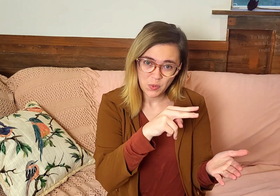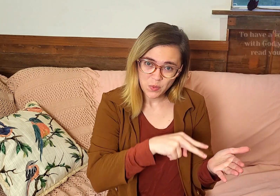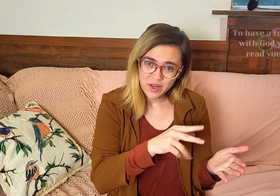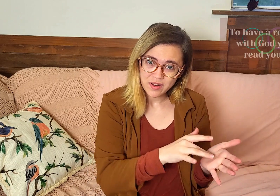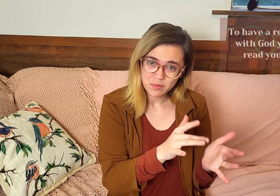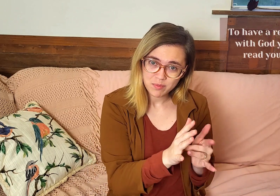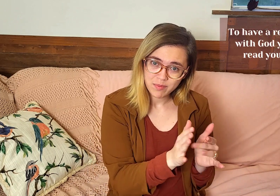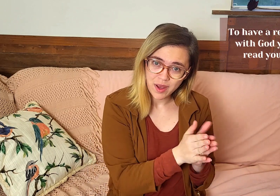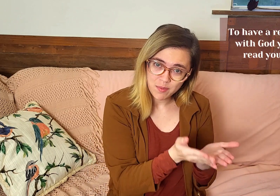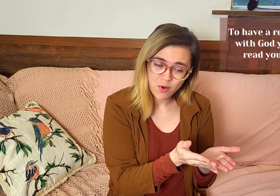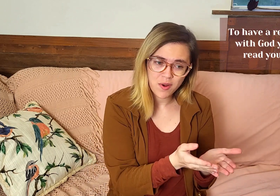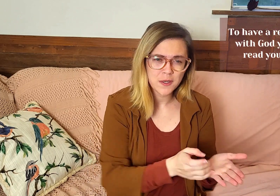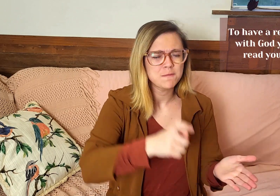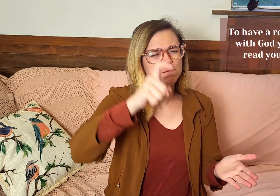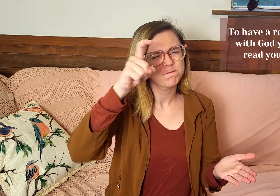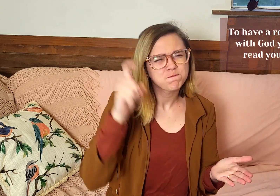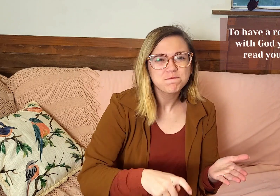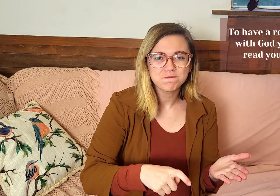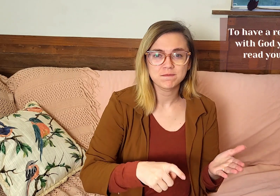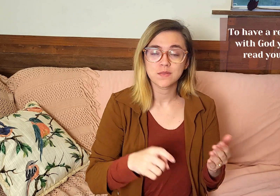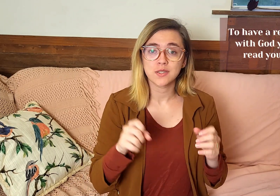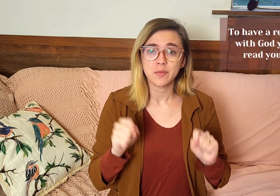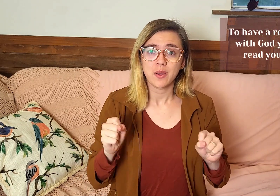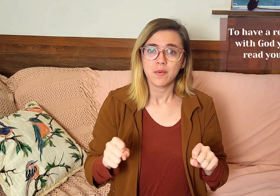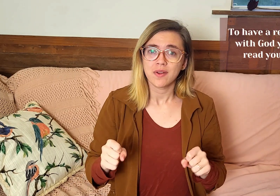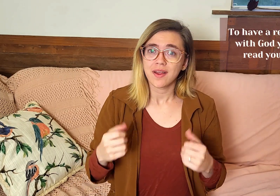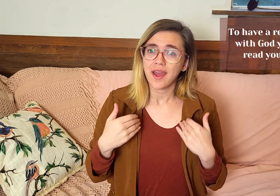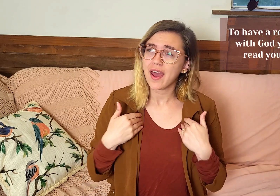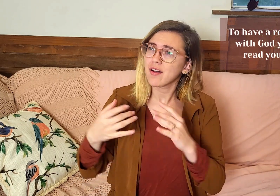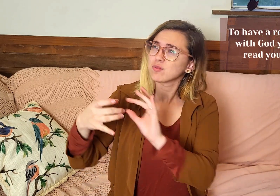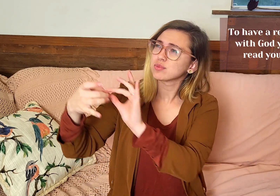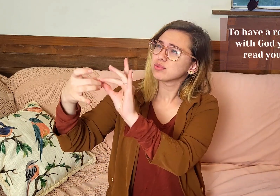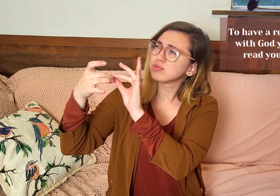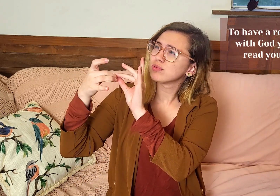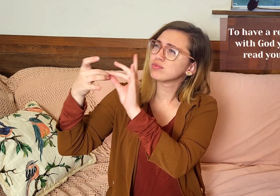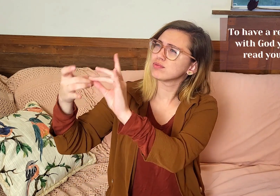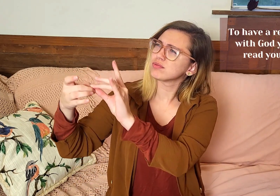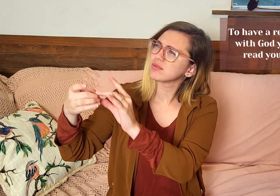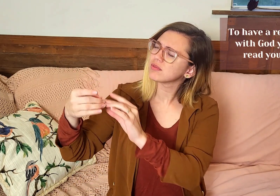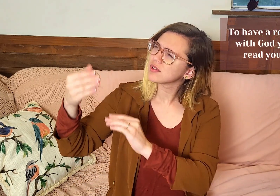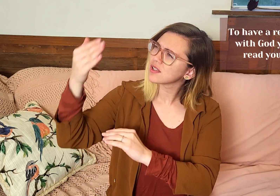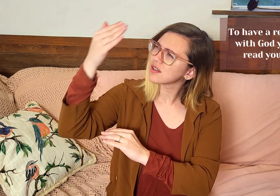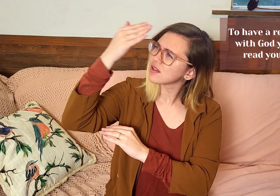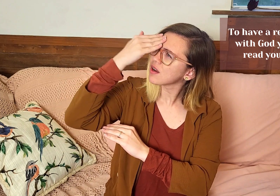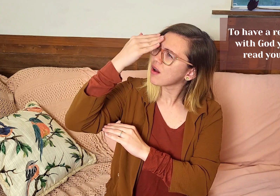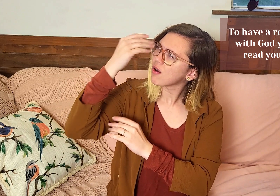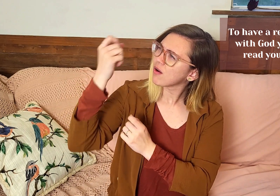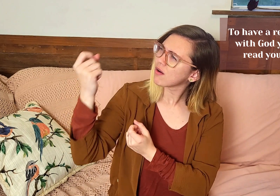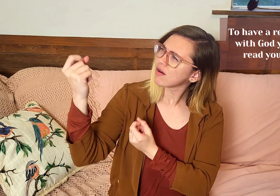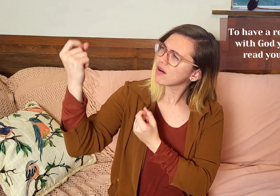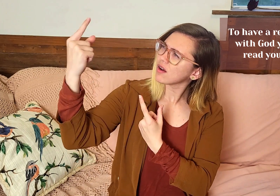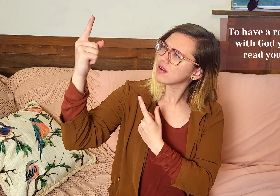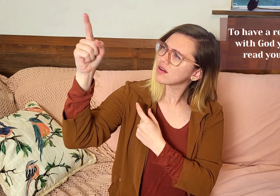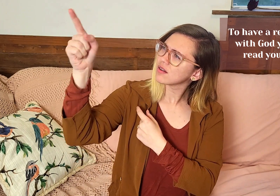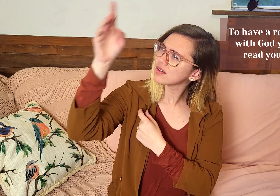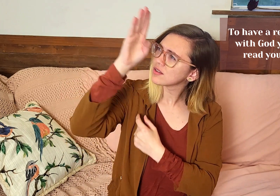and reading it is an absolute must to be able to have a relationship and know and be able to